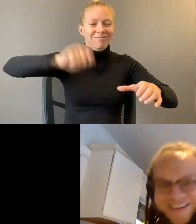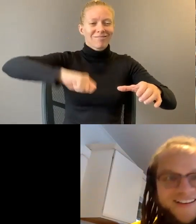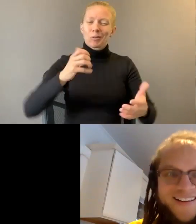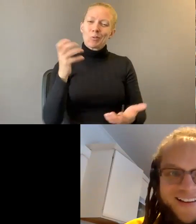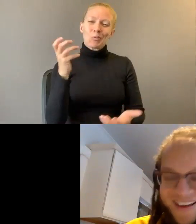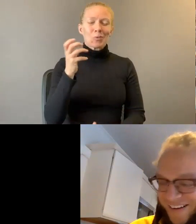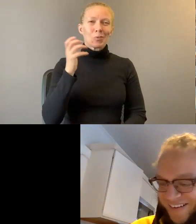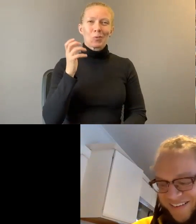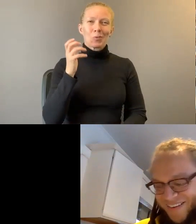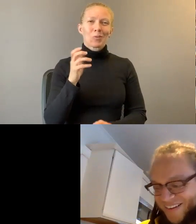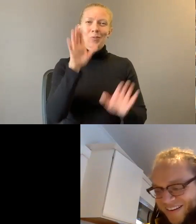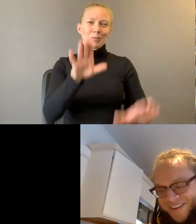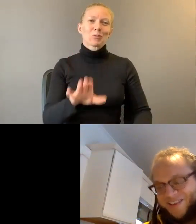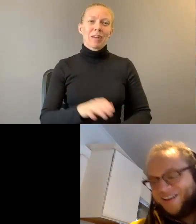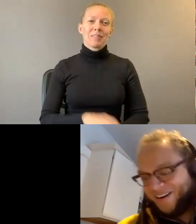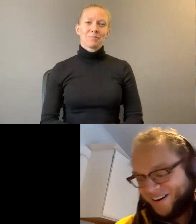It's hard out here.